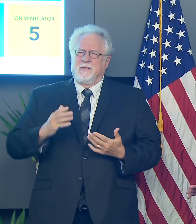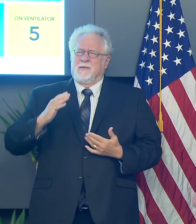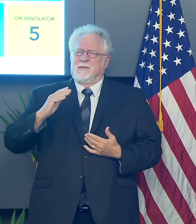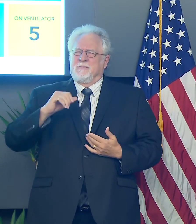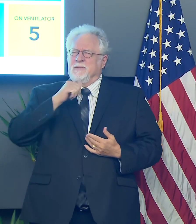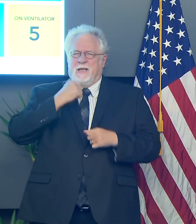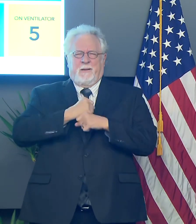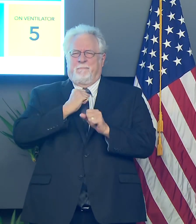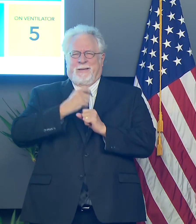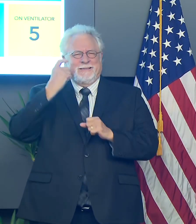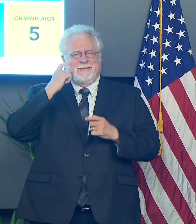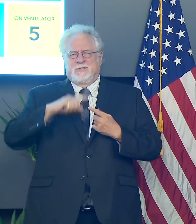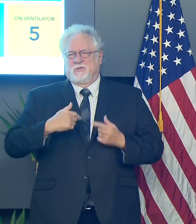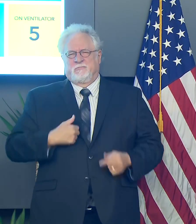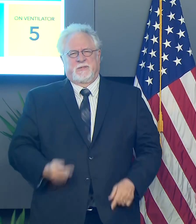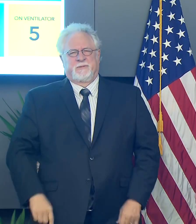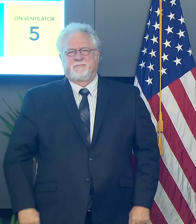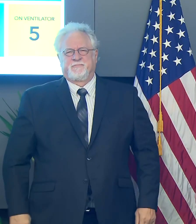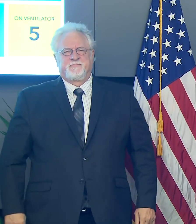doesn't make any sense to me.